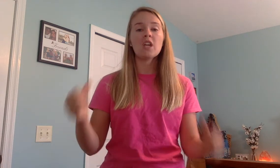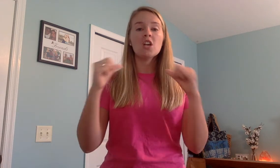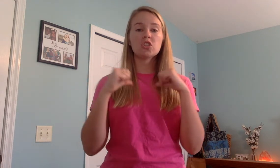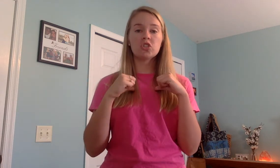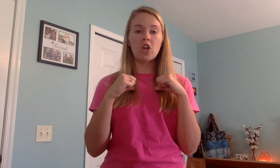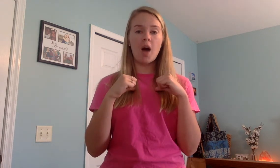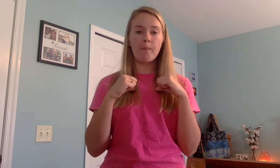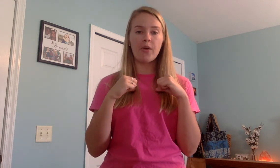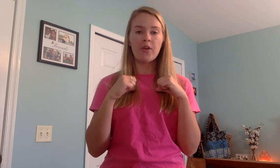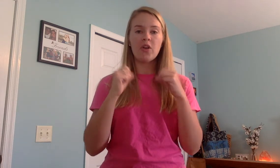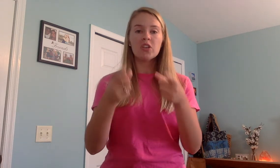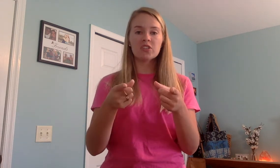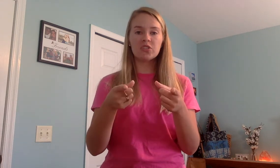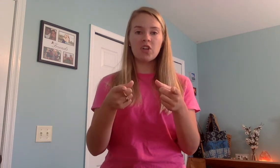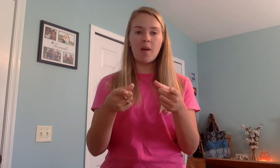Stomp, stomp.